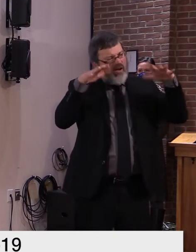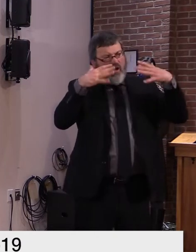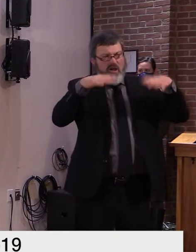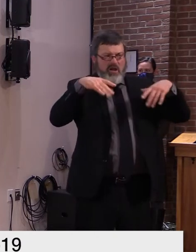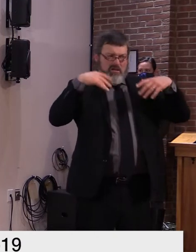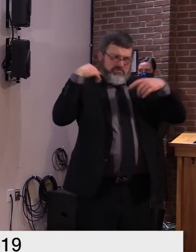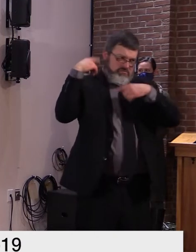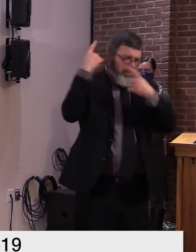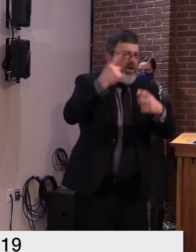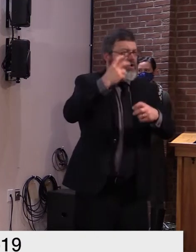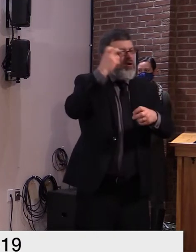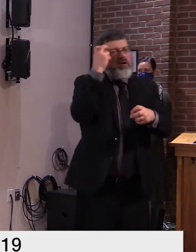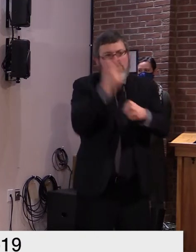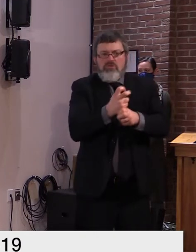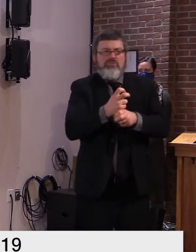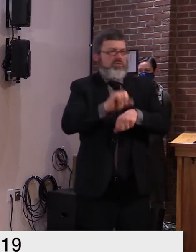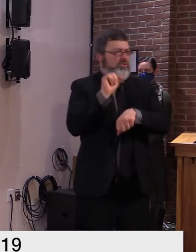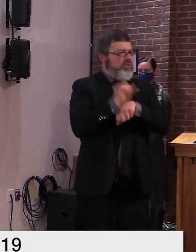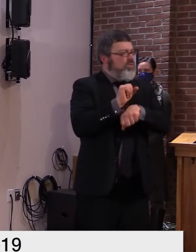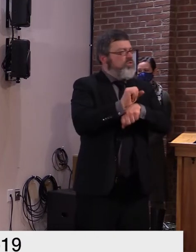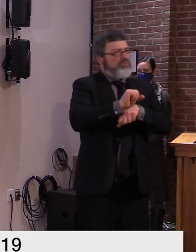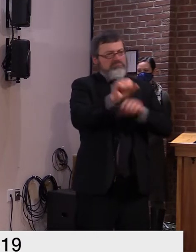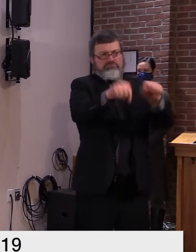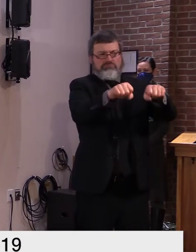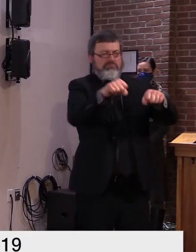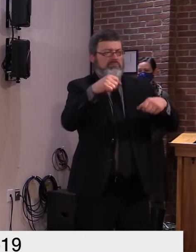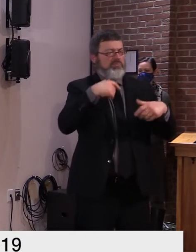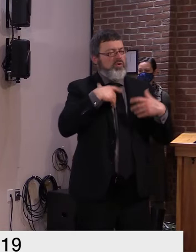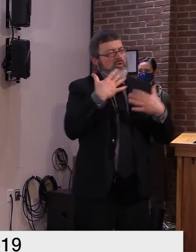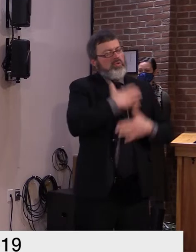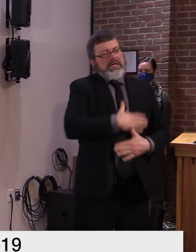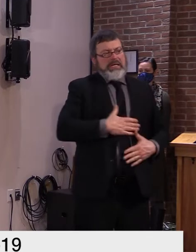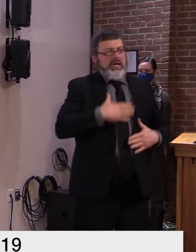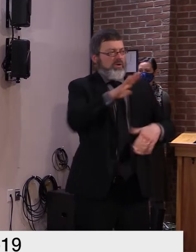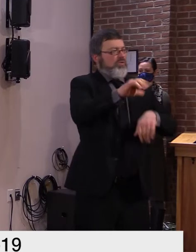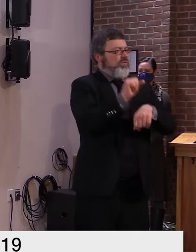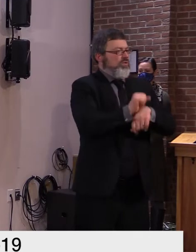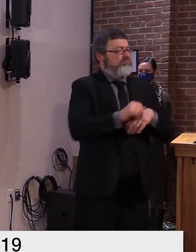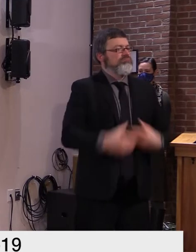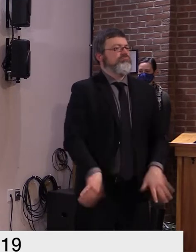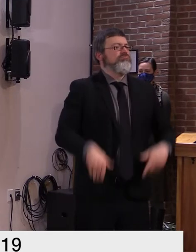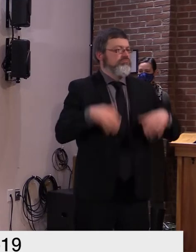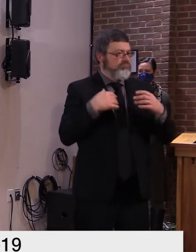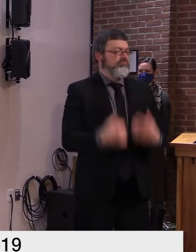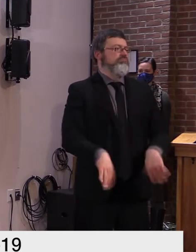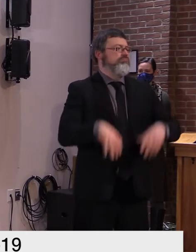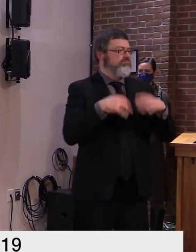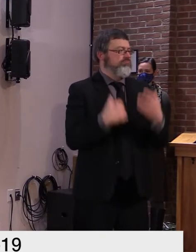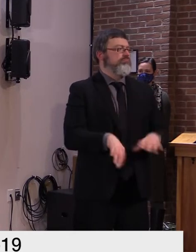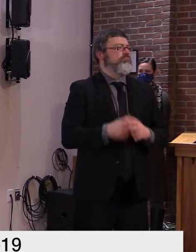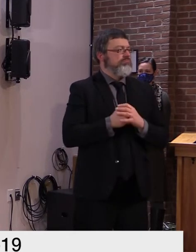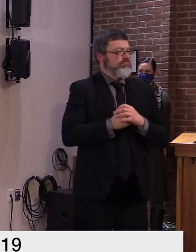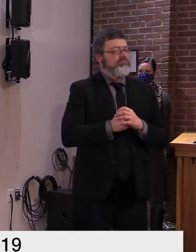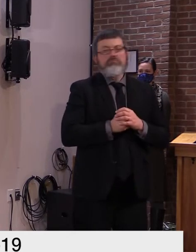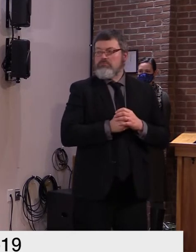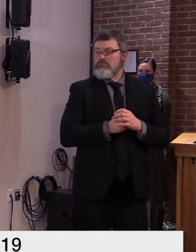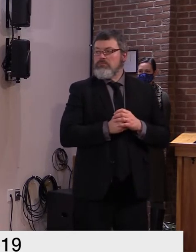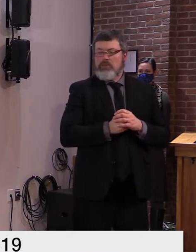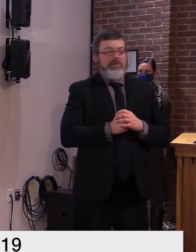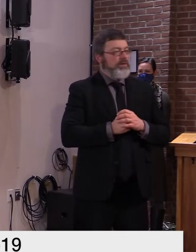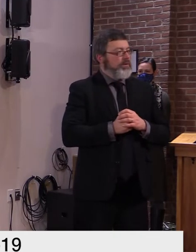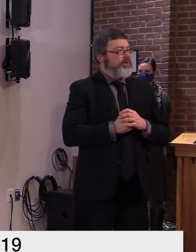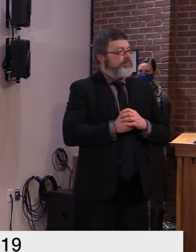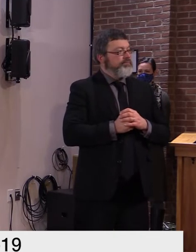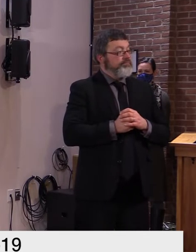addition starting next week we are augmenting the approximately 105 full-time equivalent contact tracers